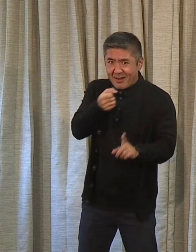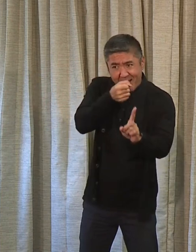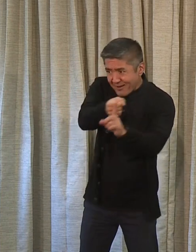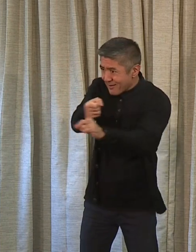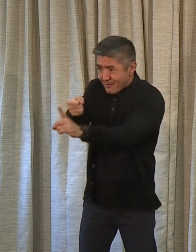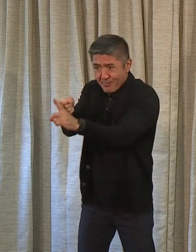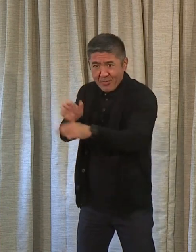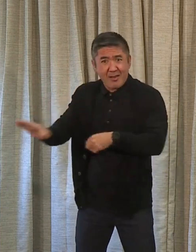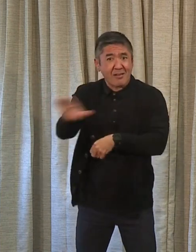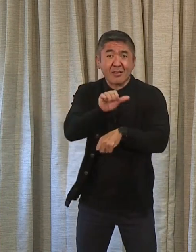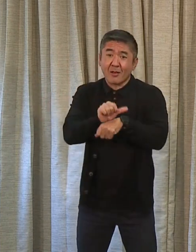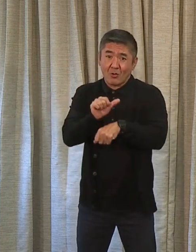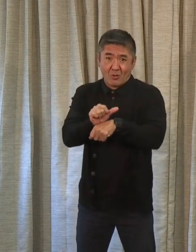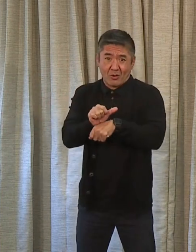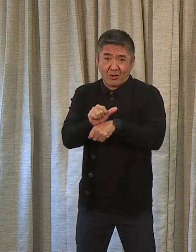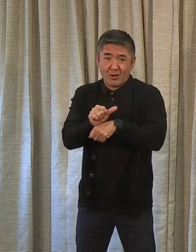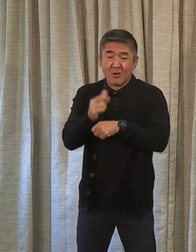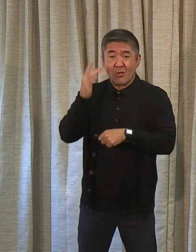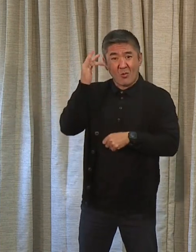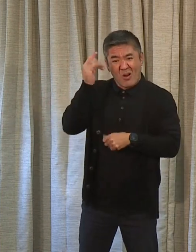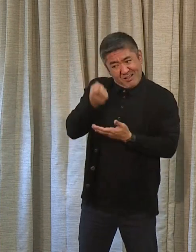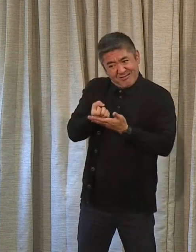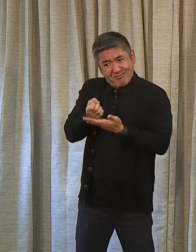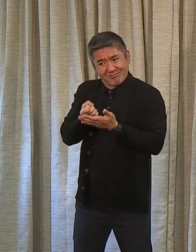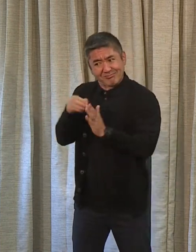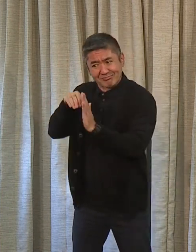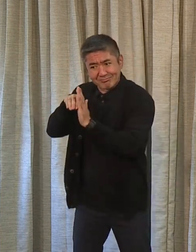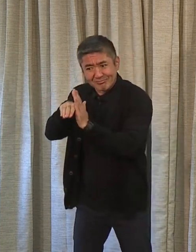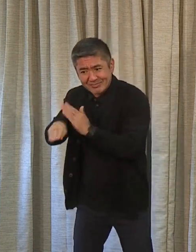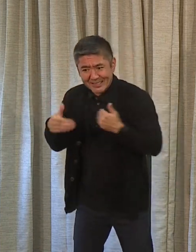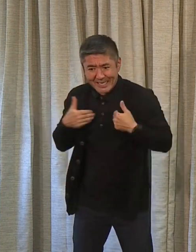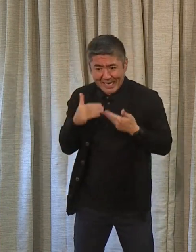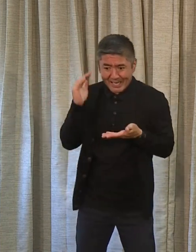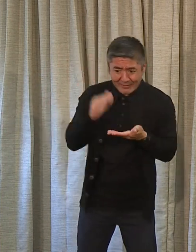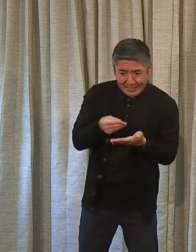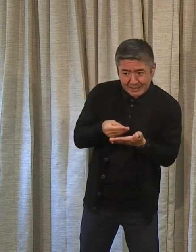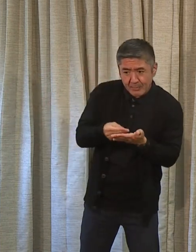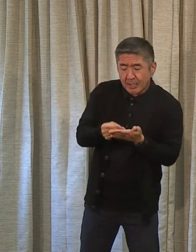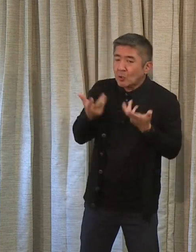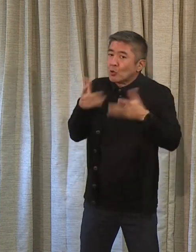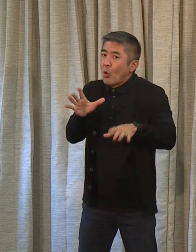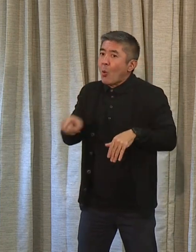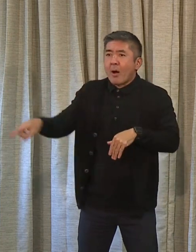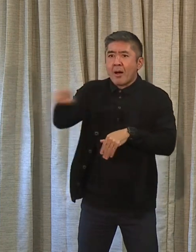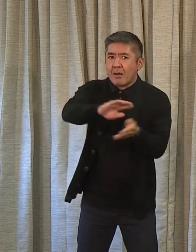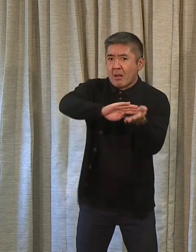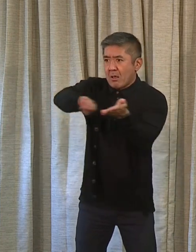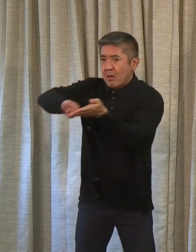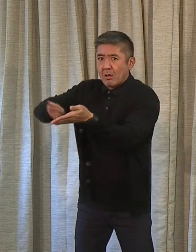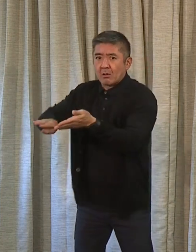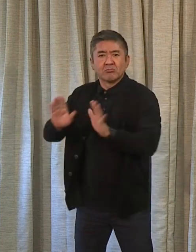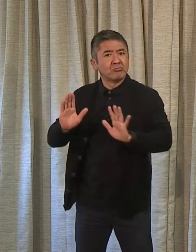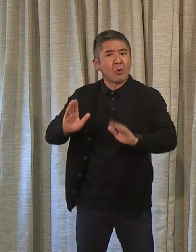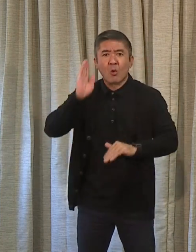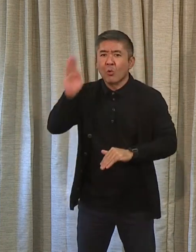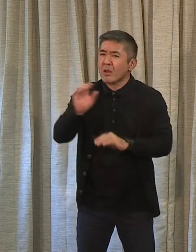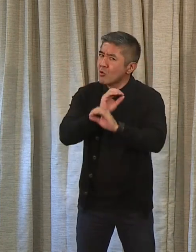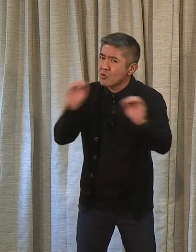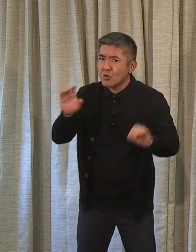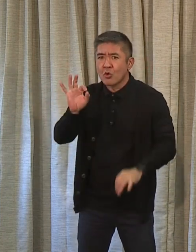that as a result of the recession and the pandemic we've been dealing with, we had less money that they would lose their jobs. So there will be no furloughs,